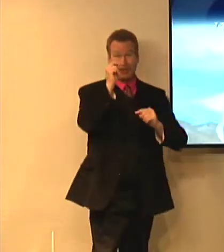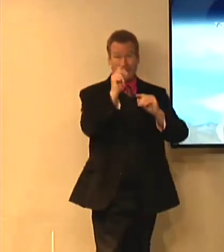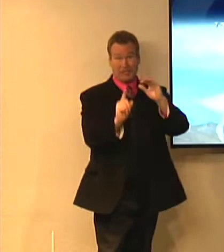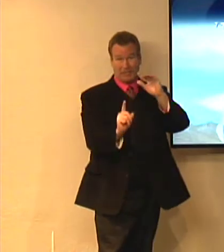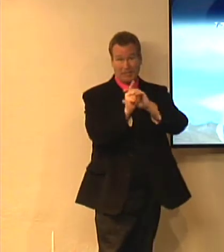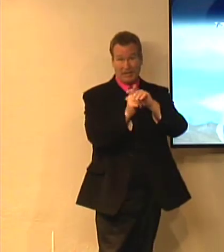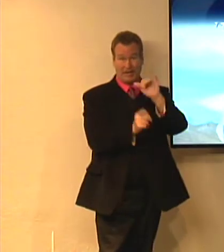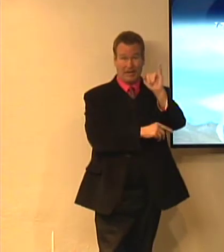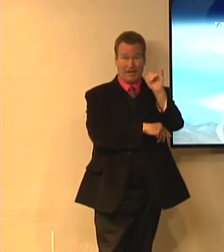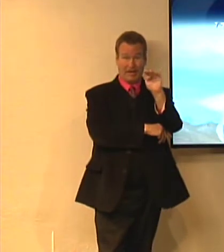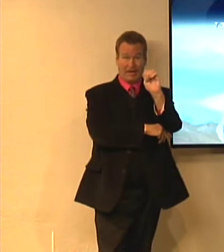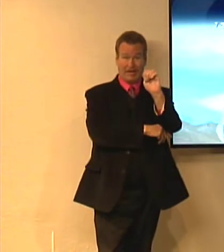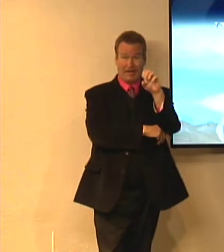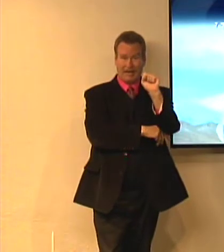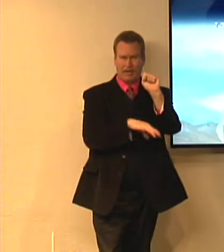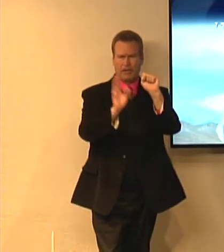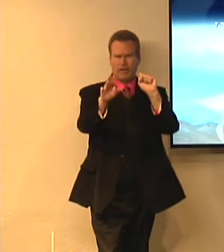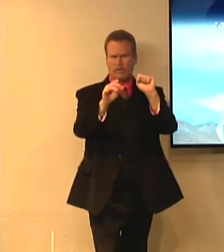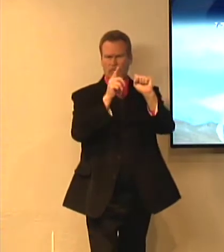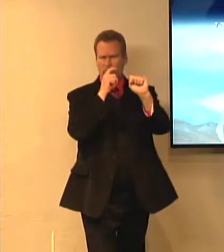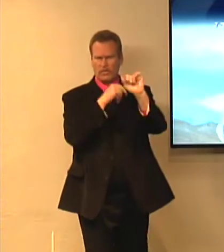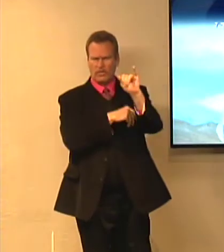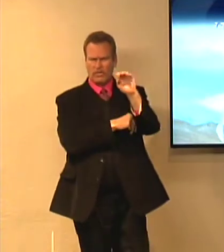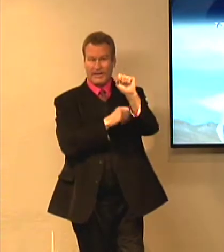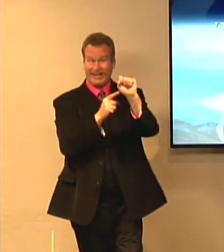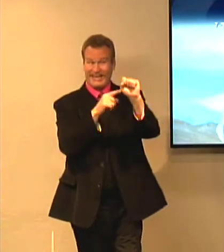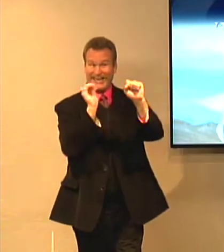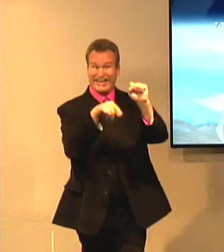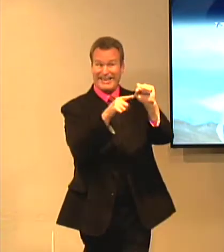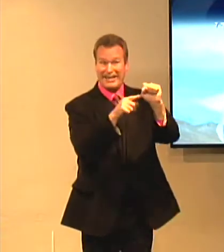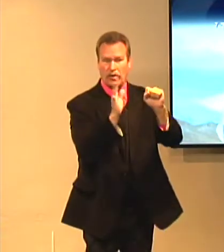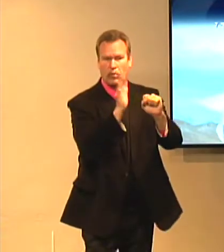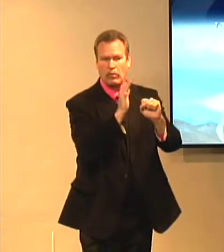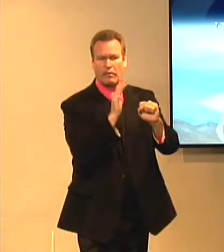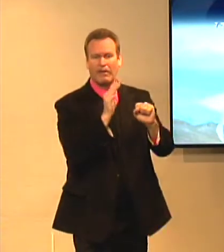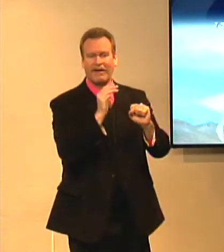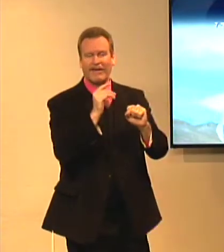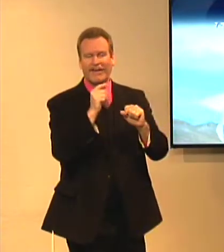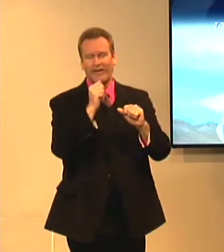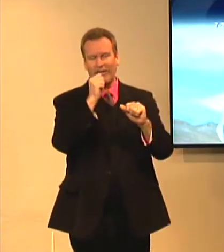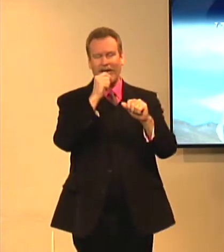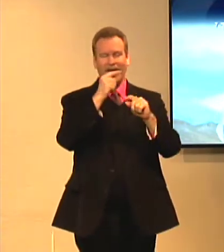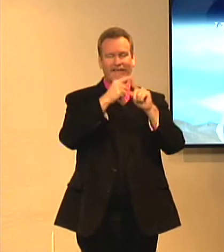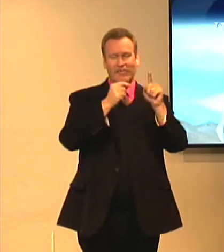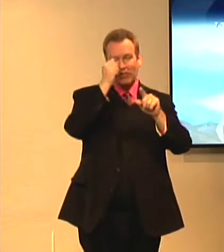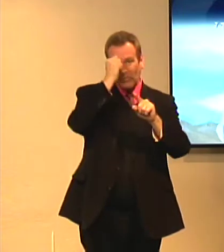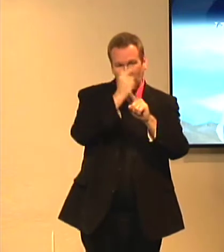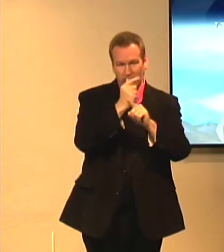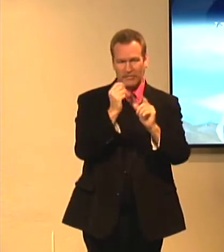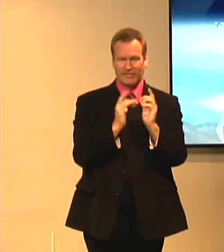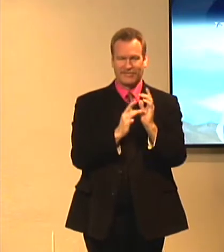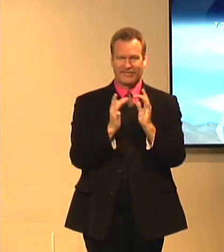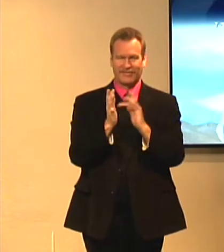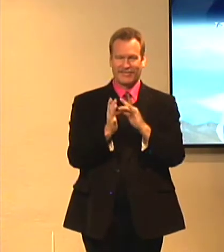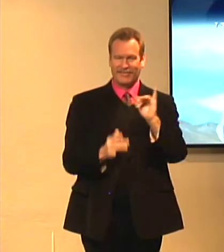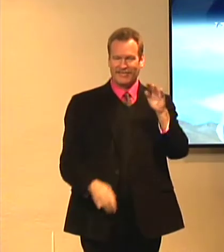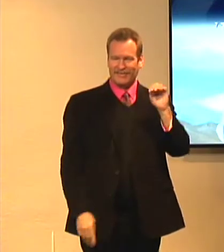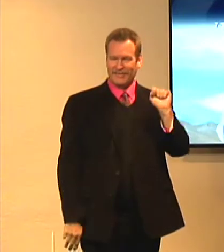satisfied with these facts. And then in 7, he appeared to James. This is his half brother to born.